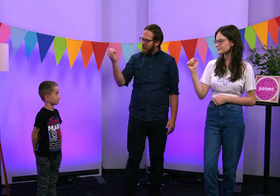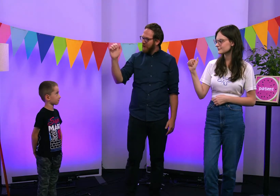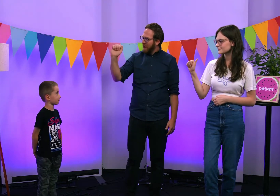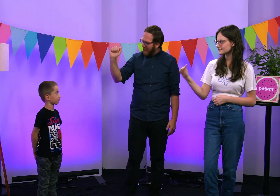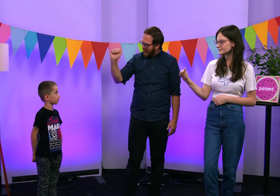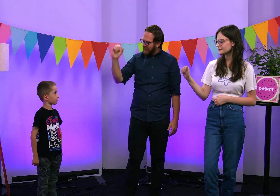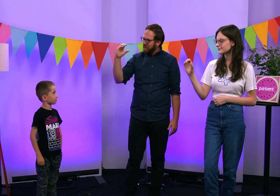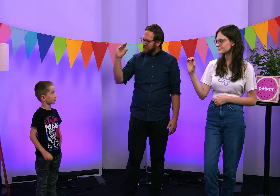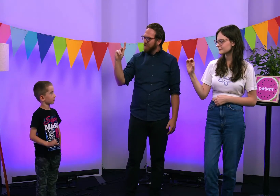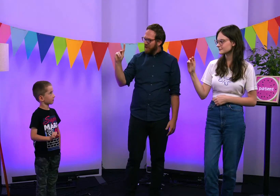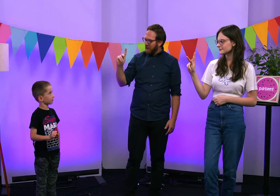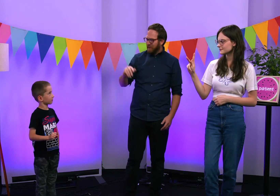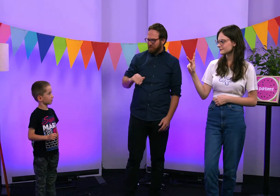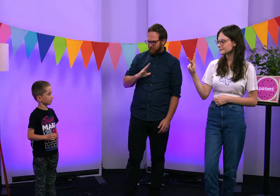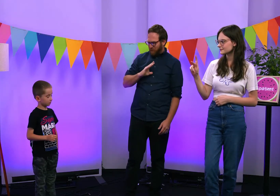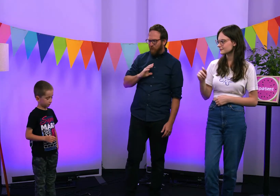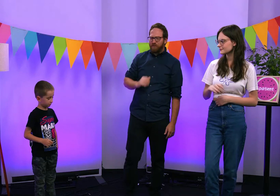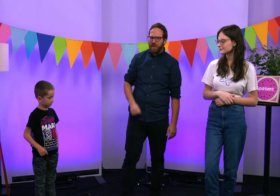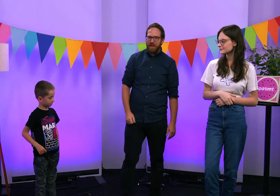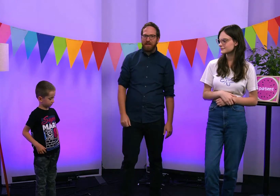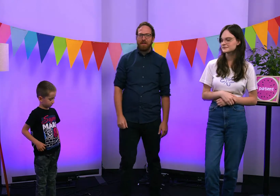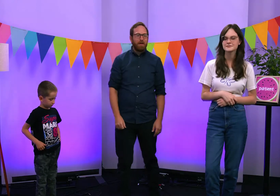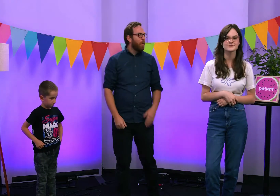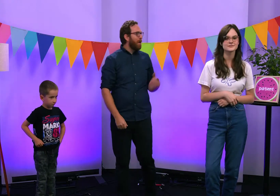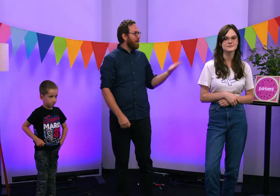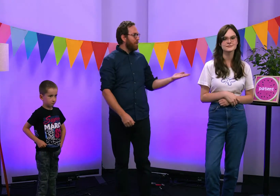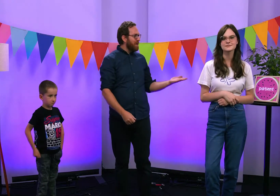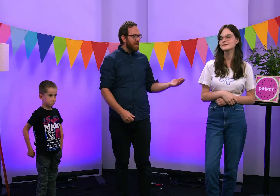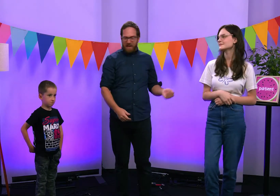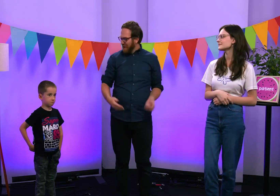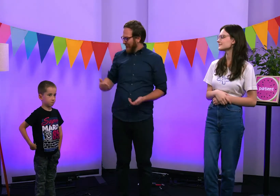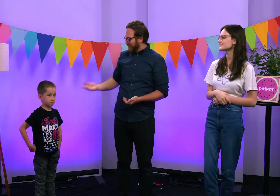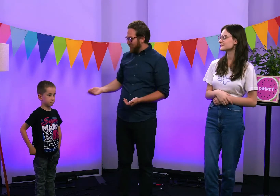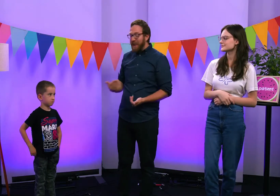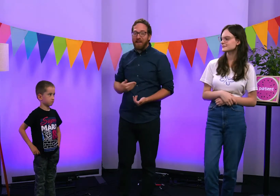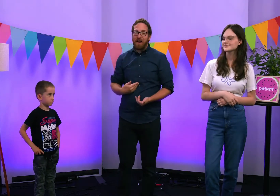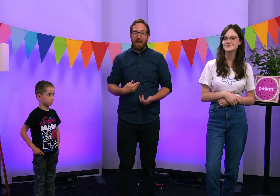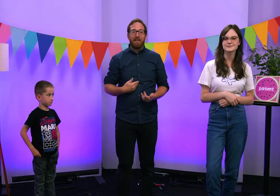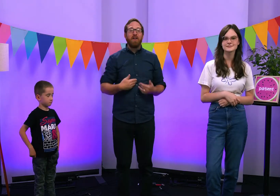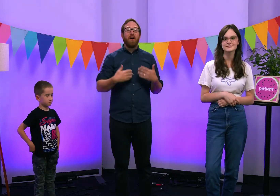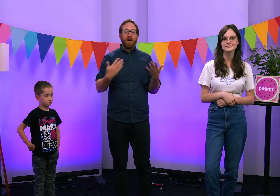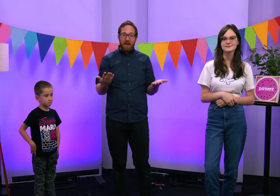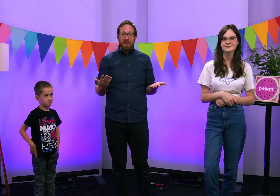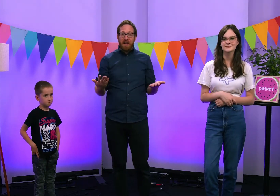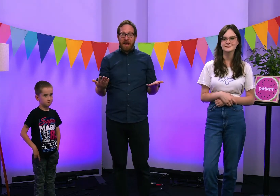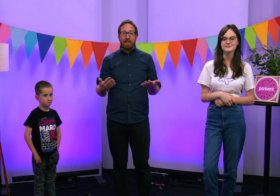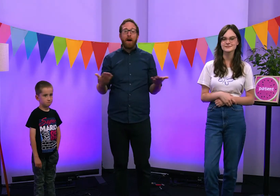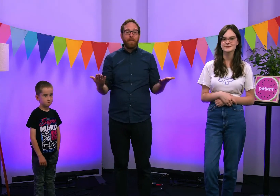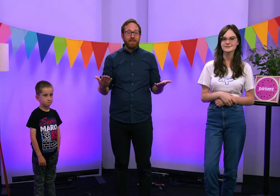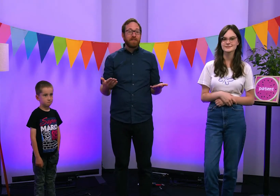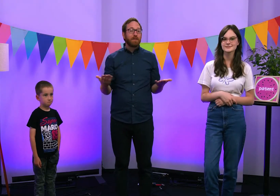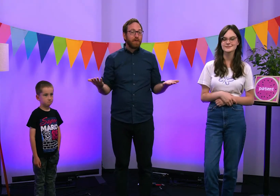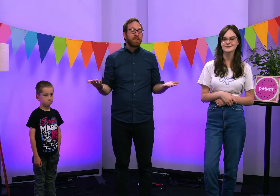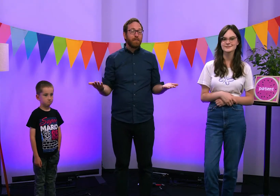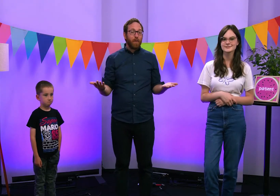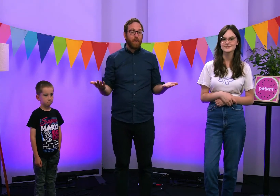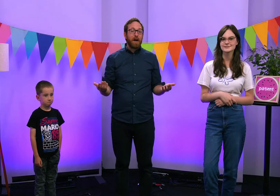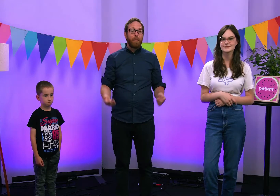-A-C-K. Cool Jack. Well Emelia and Jack and I are here today to help us to learn some more